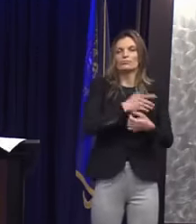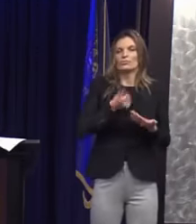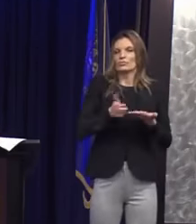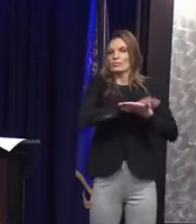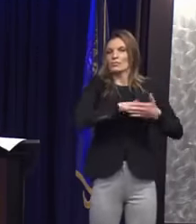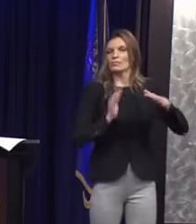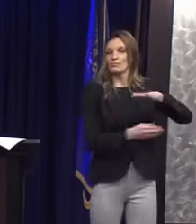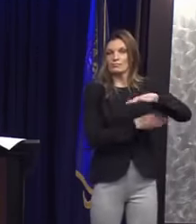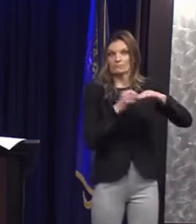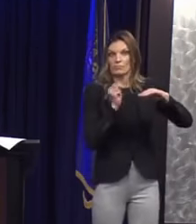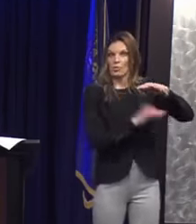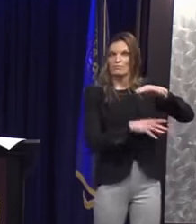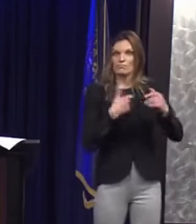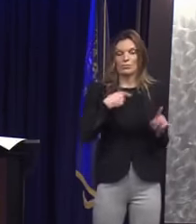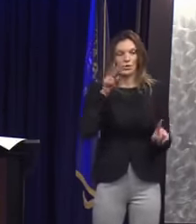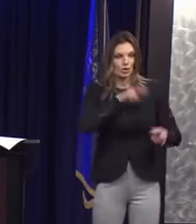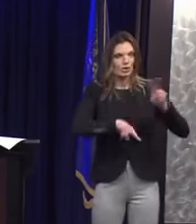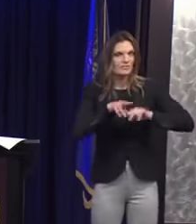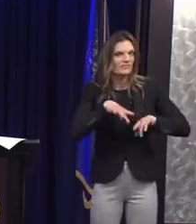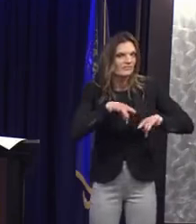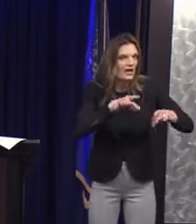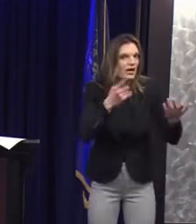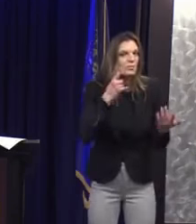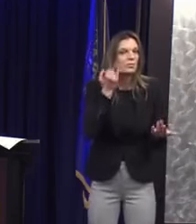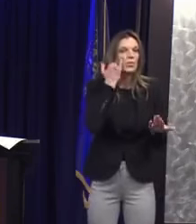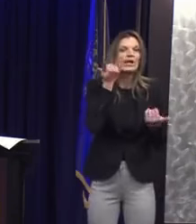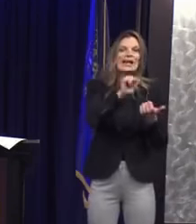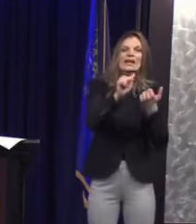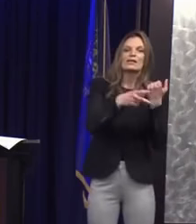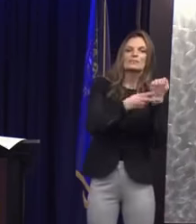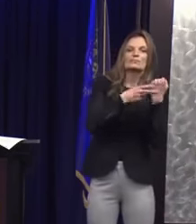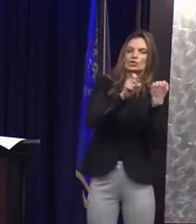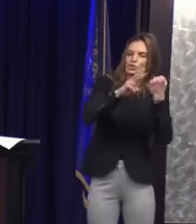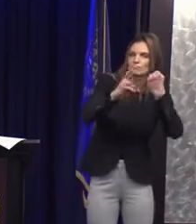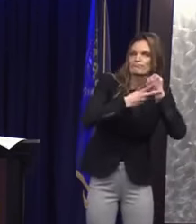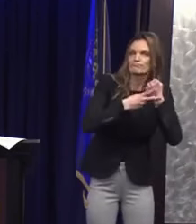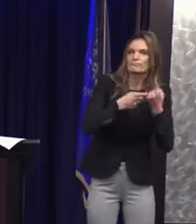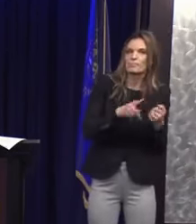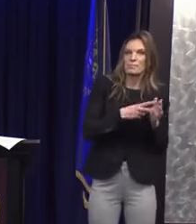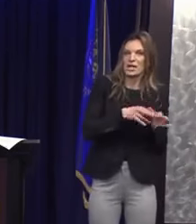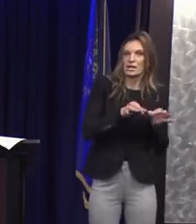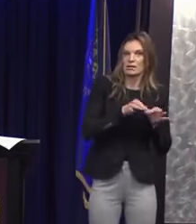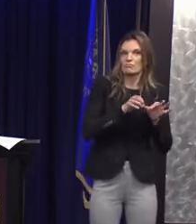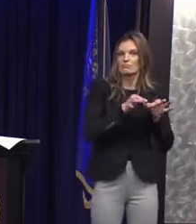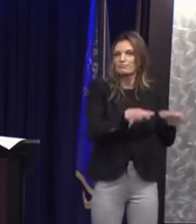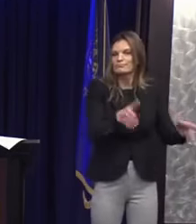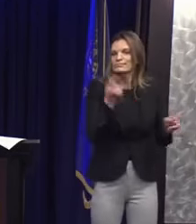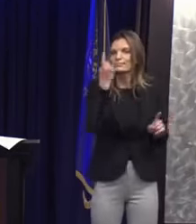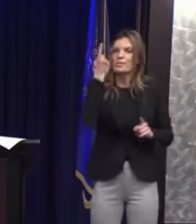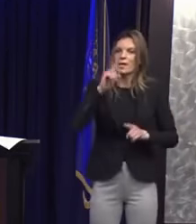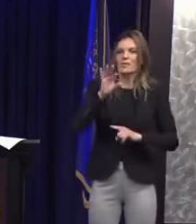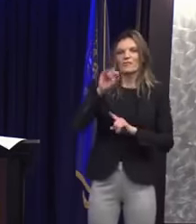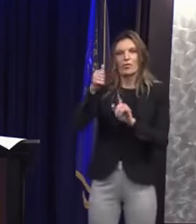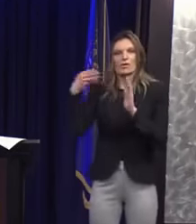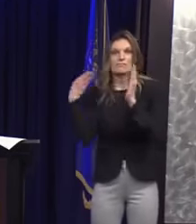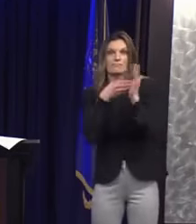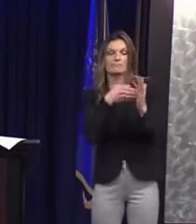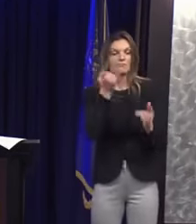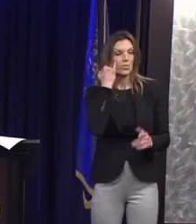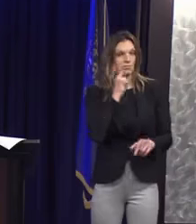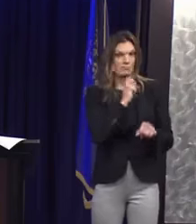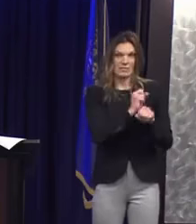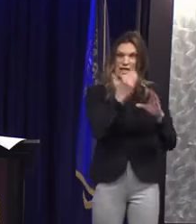Destruction of evidence in a future proceeding. This would include a FOIA lawsuit if the emails were deleted